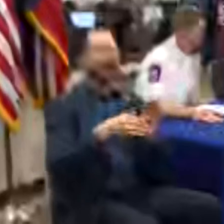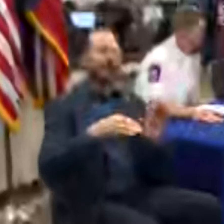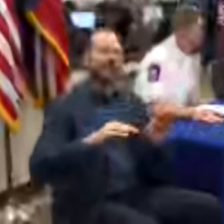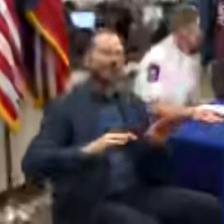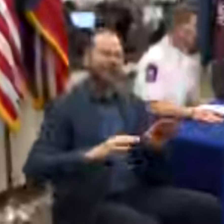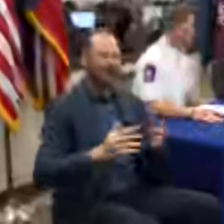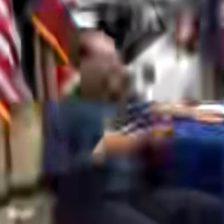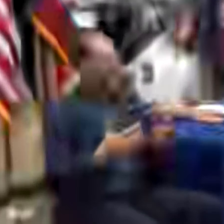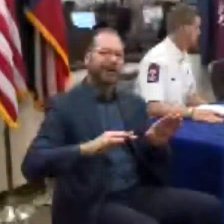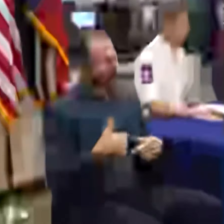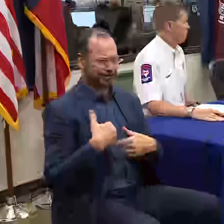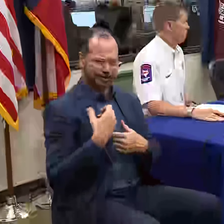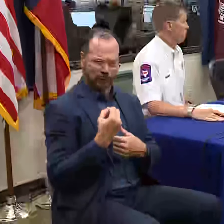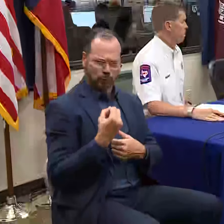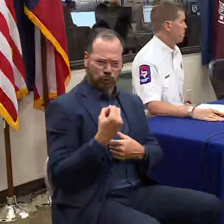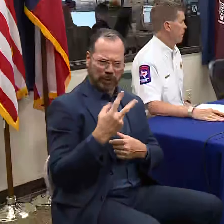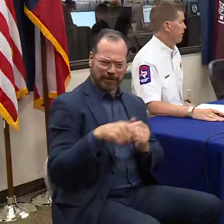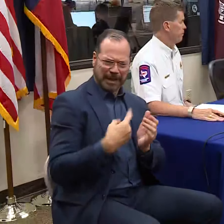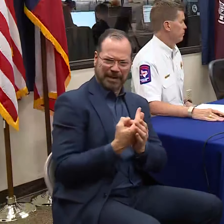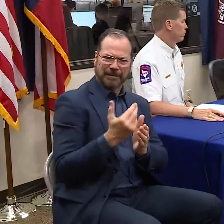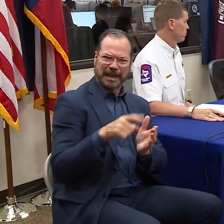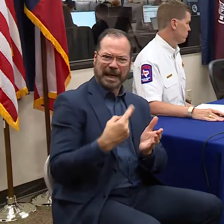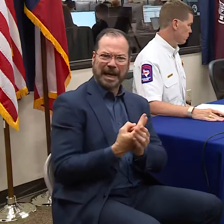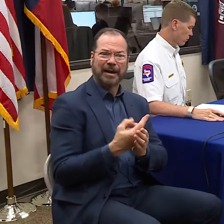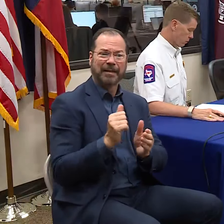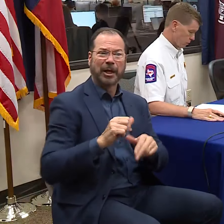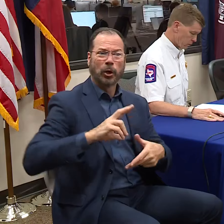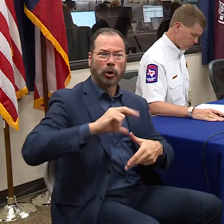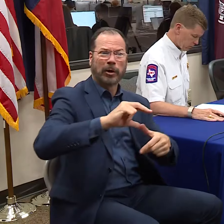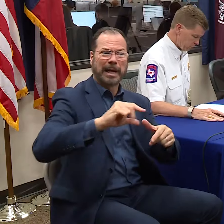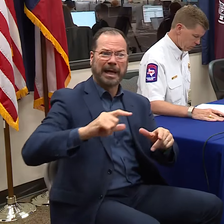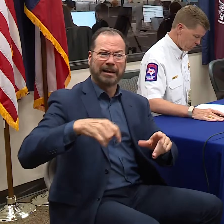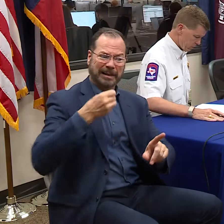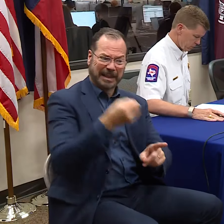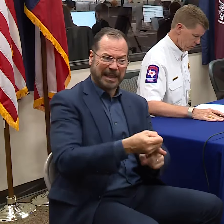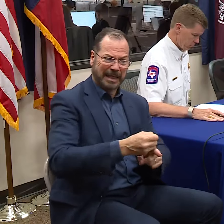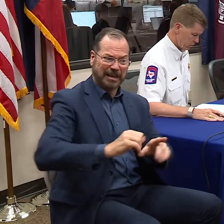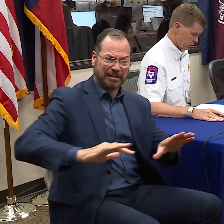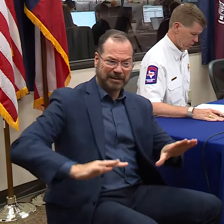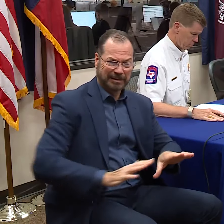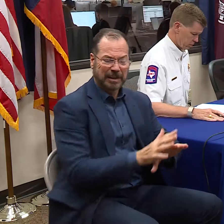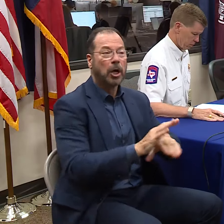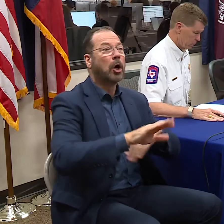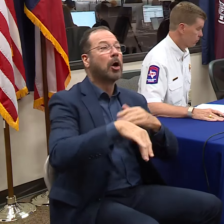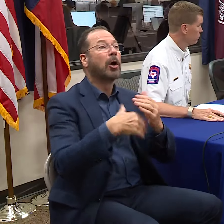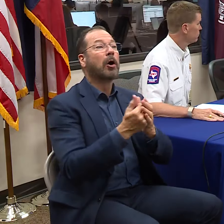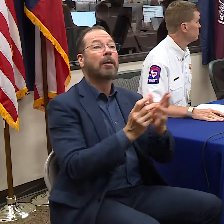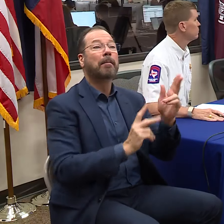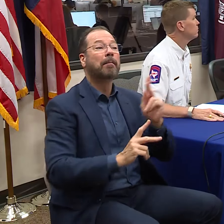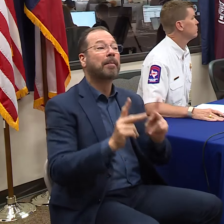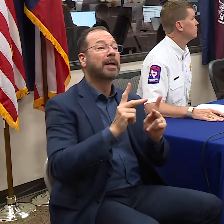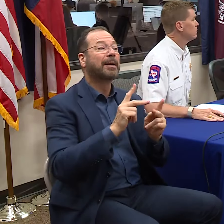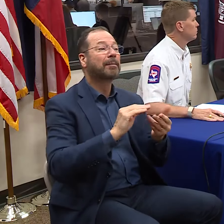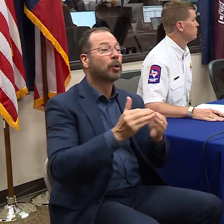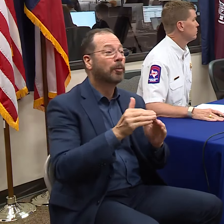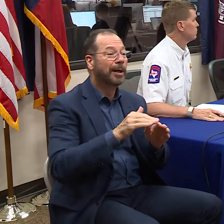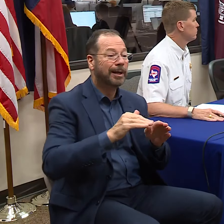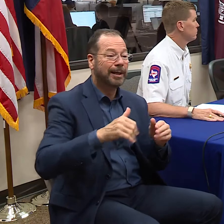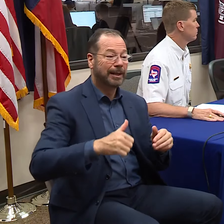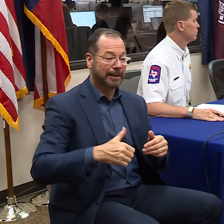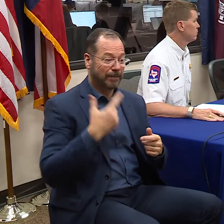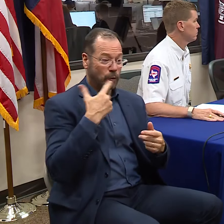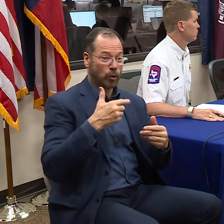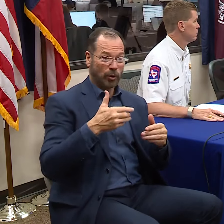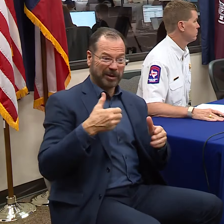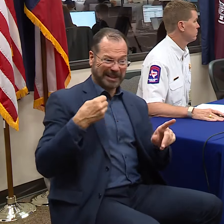The last 12 hours to 15 hours of a hurricane coming ashore, then all communities inland should be prepared for heavy rain